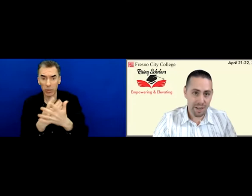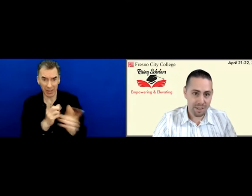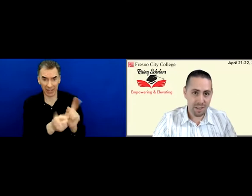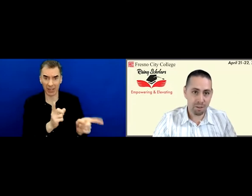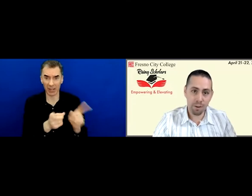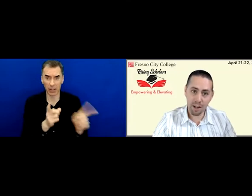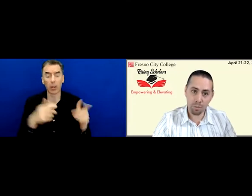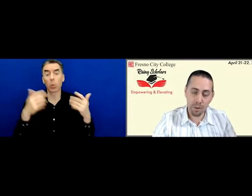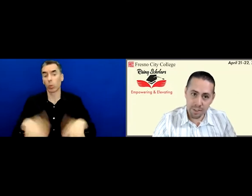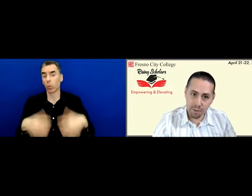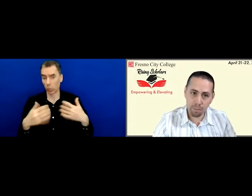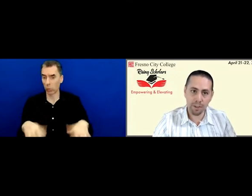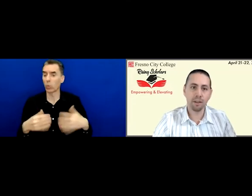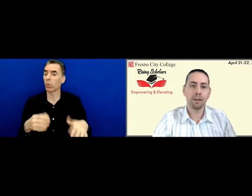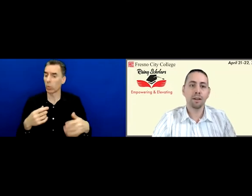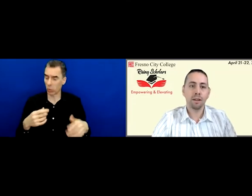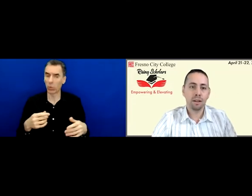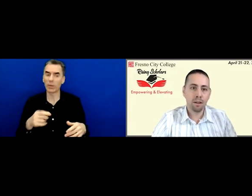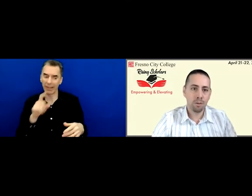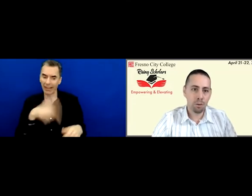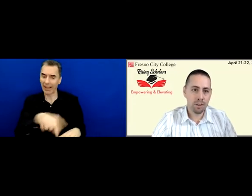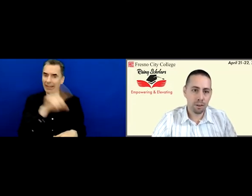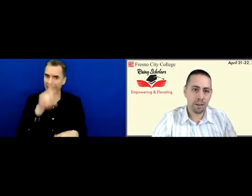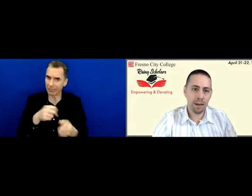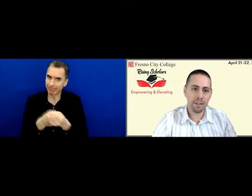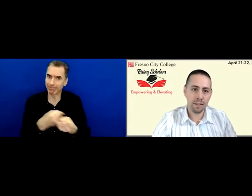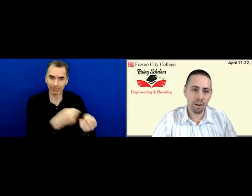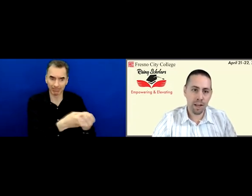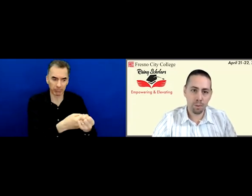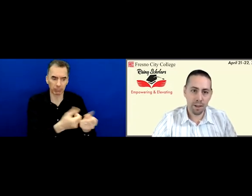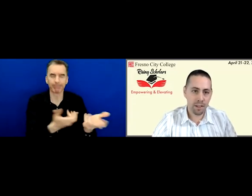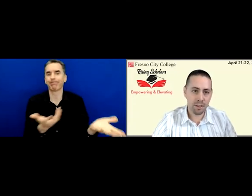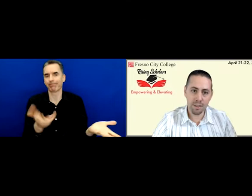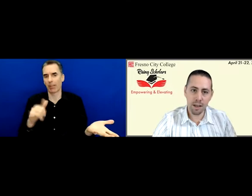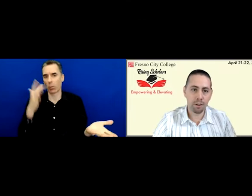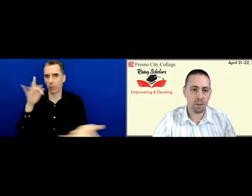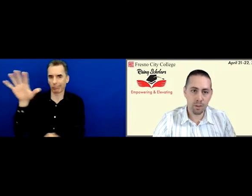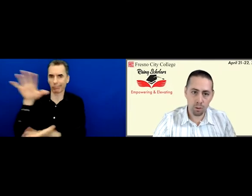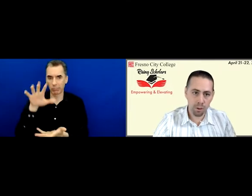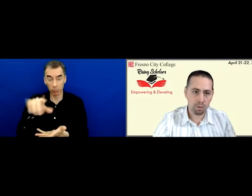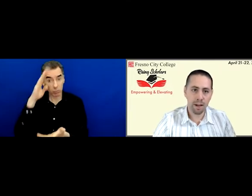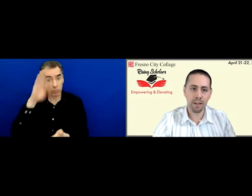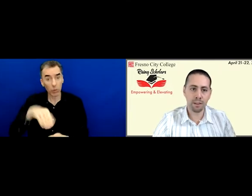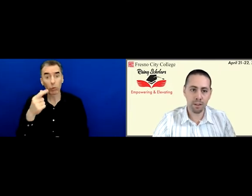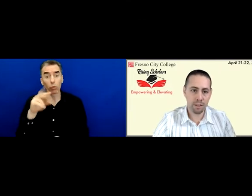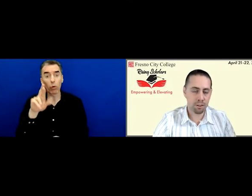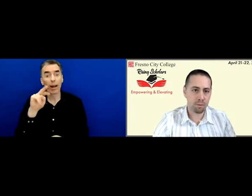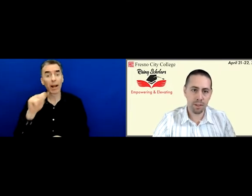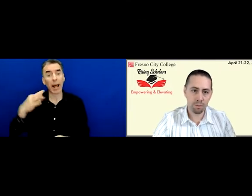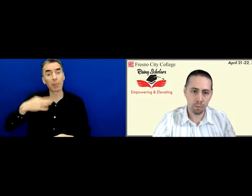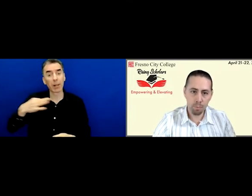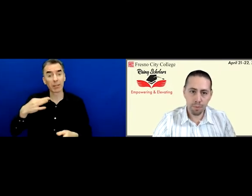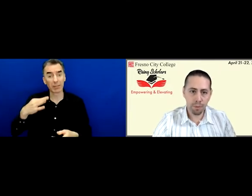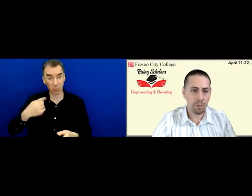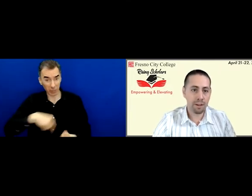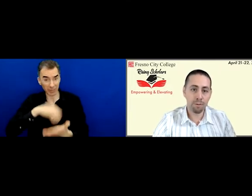great. In fact, perceivably, if you were to look at the grant applications and how they were scored right at the Chancellor's Office